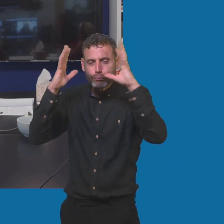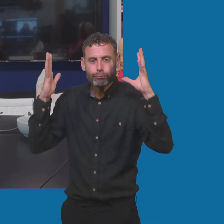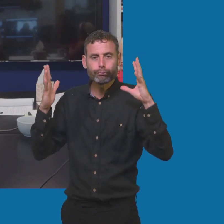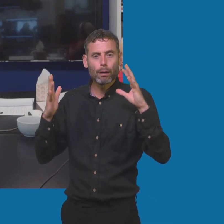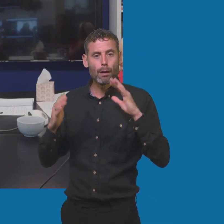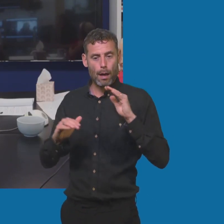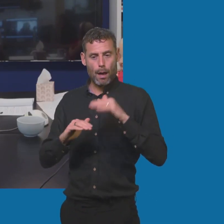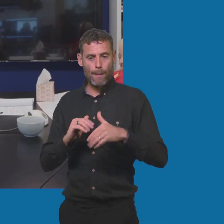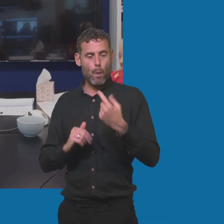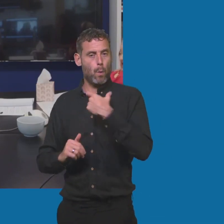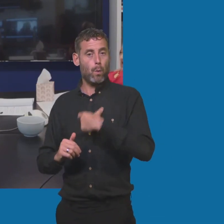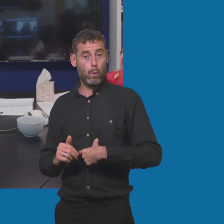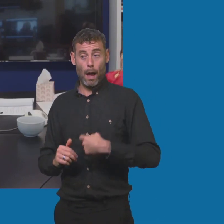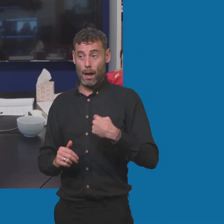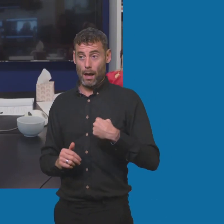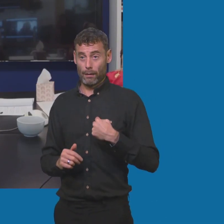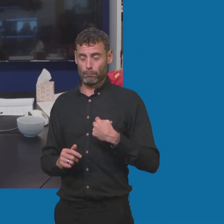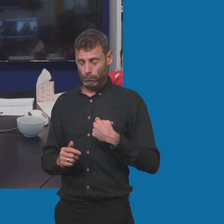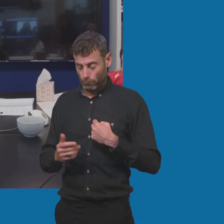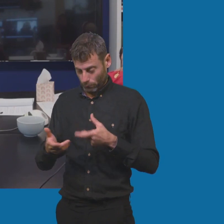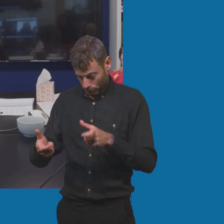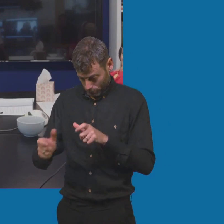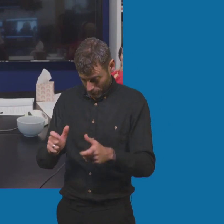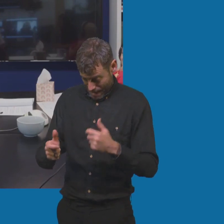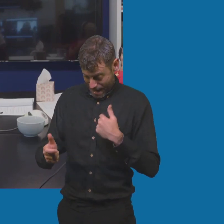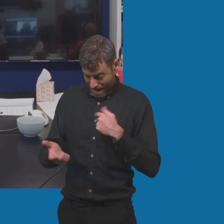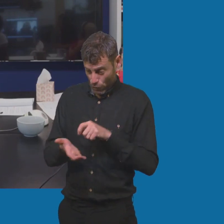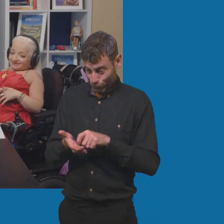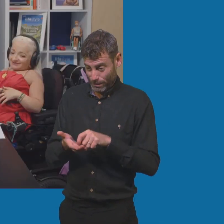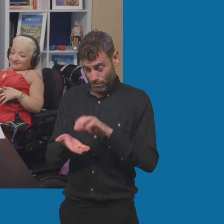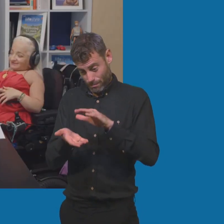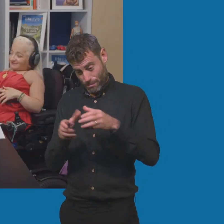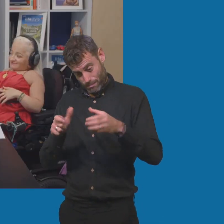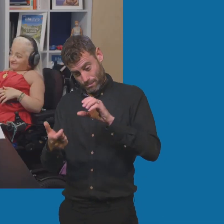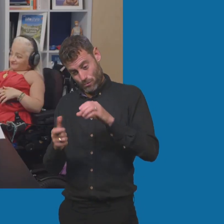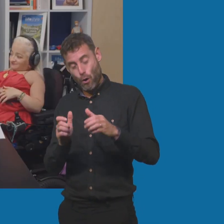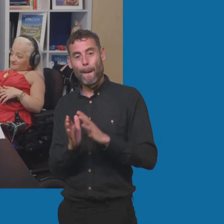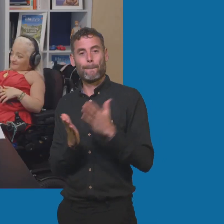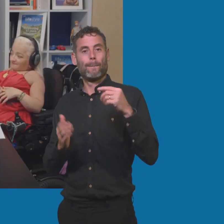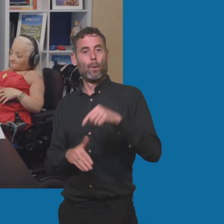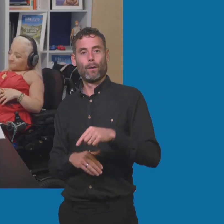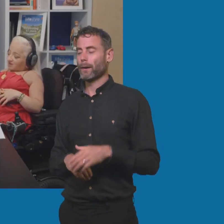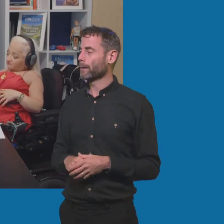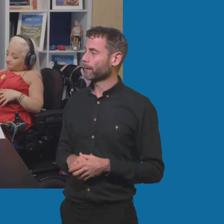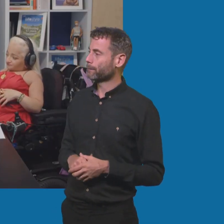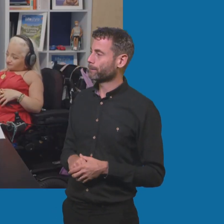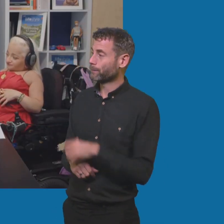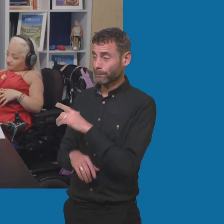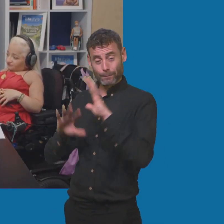I'm still shocked to this day that I have a book. It's amazing. It's such an achievement. I mean, well done. Main